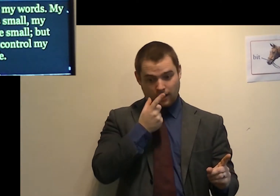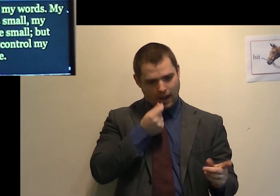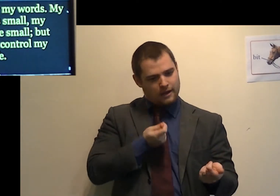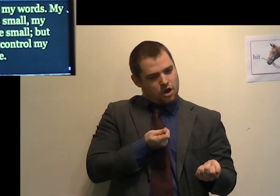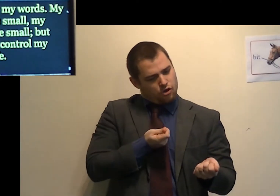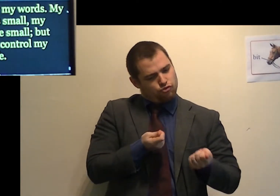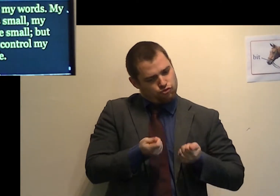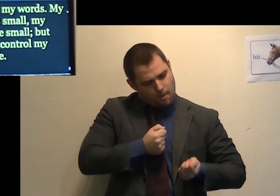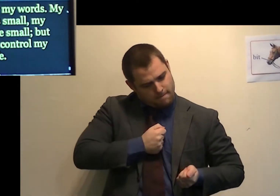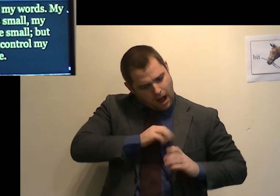my whole life.